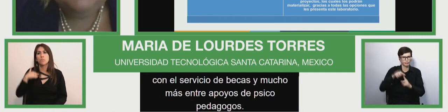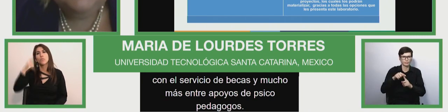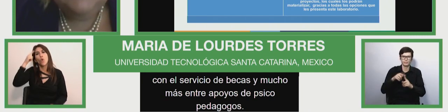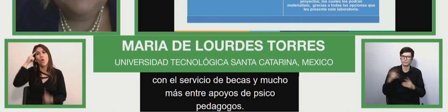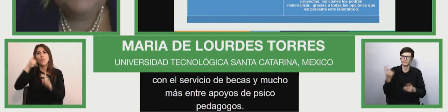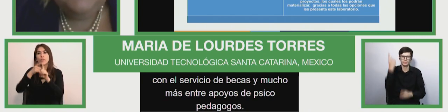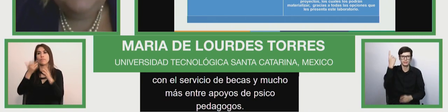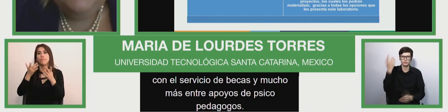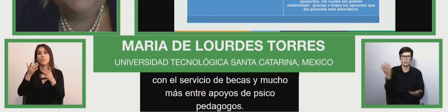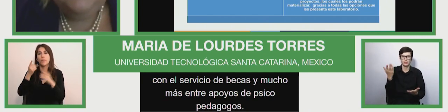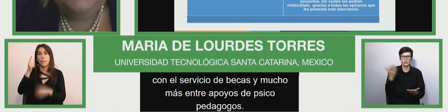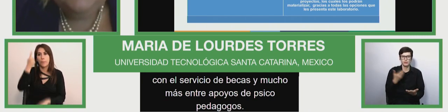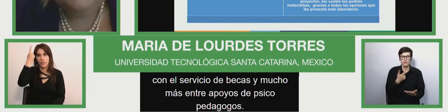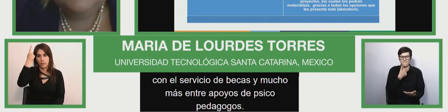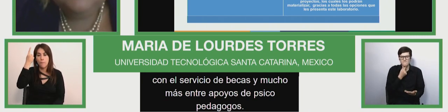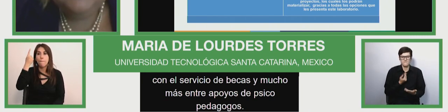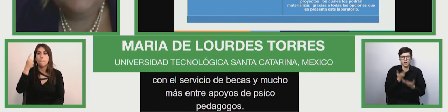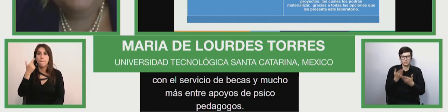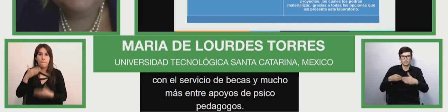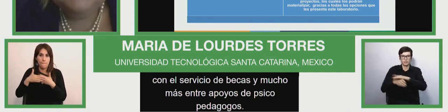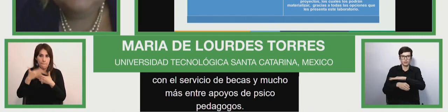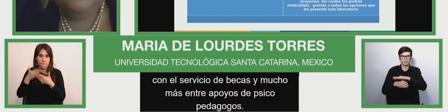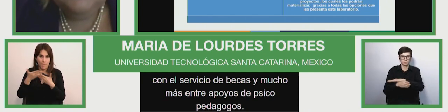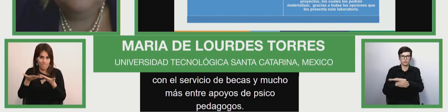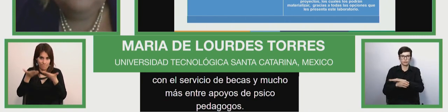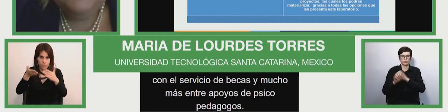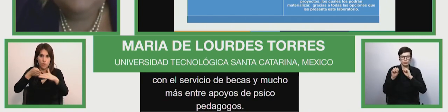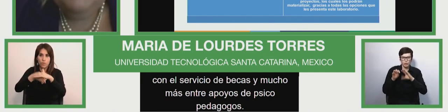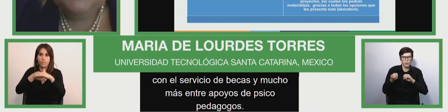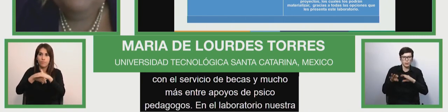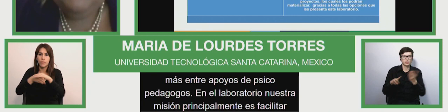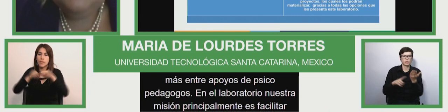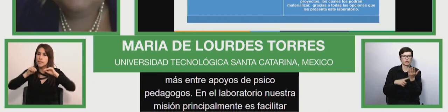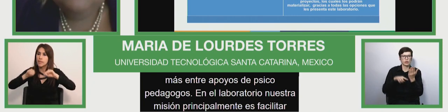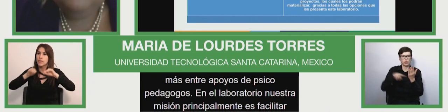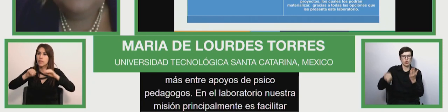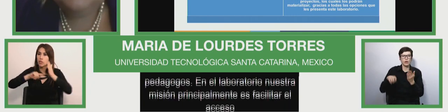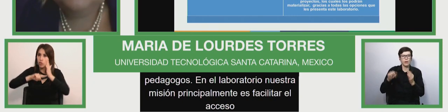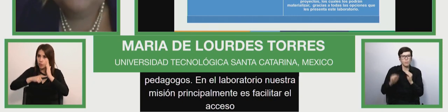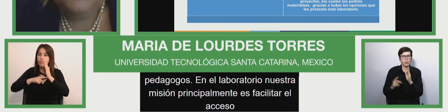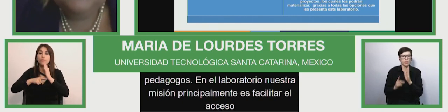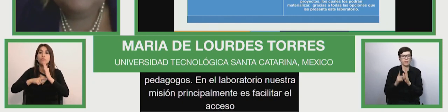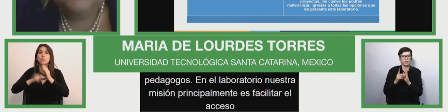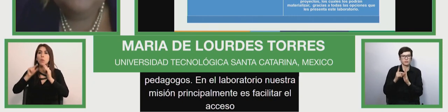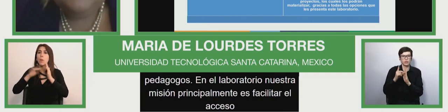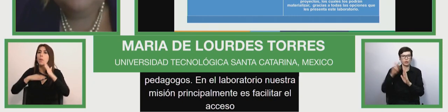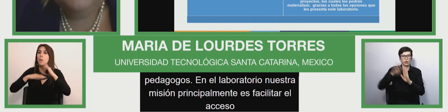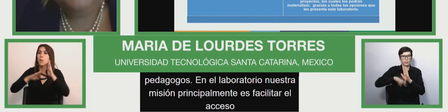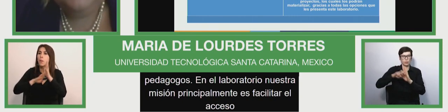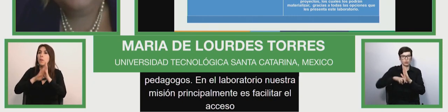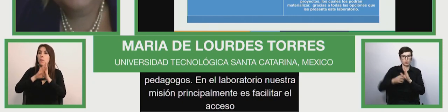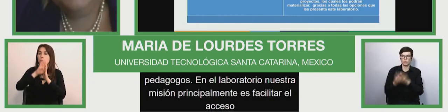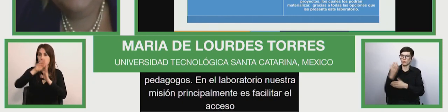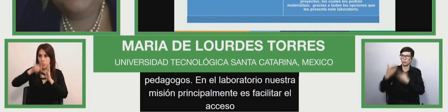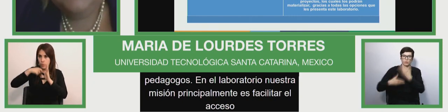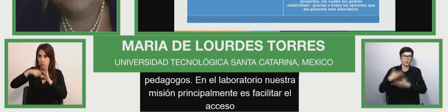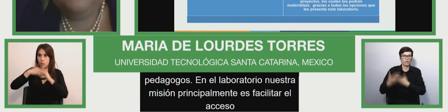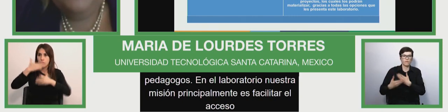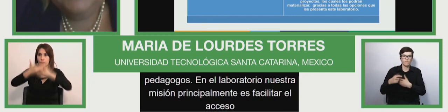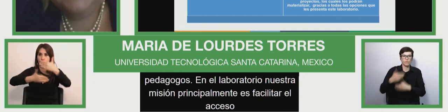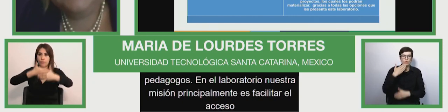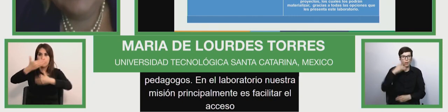supports in order to support this you can say in the next slide please in the laboratory die the main